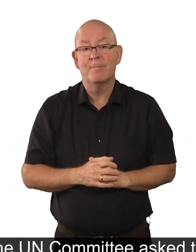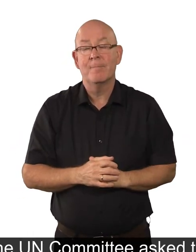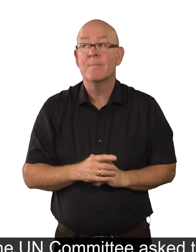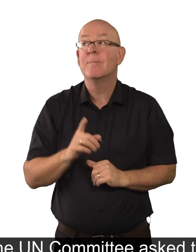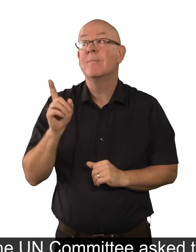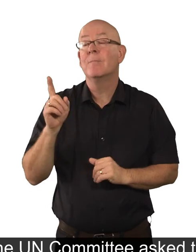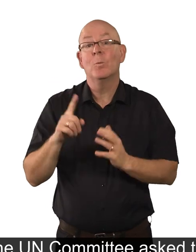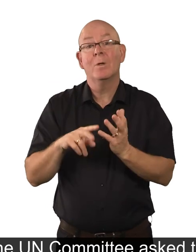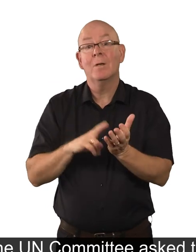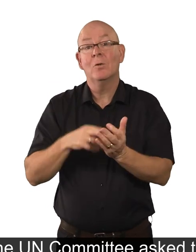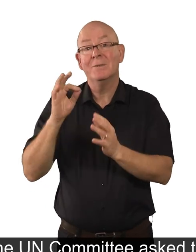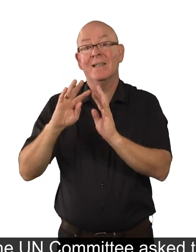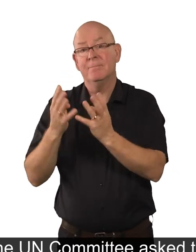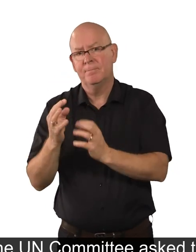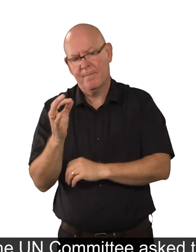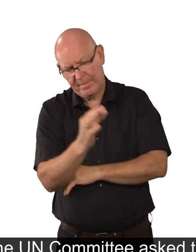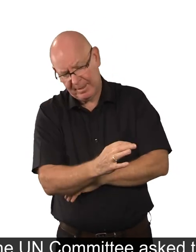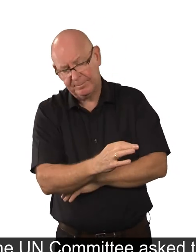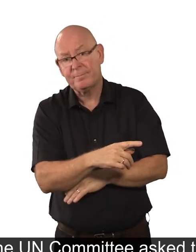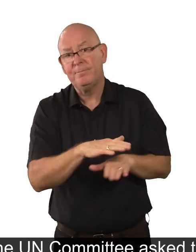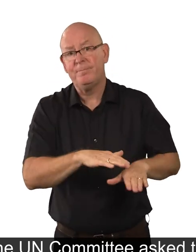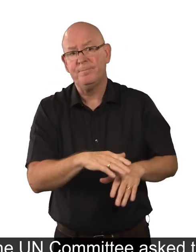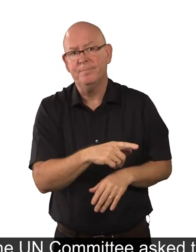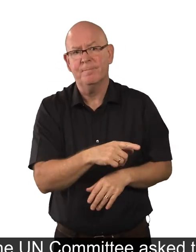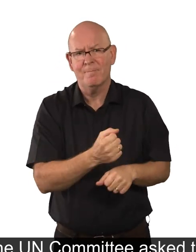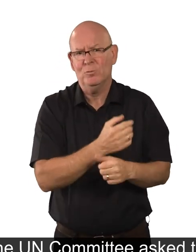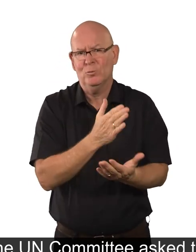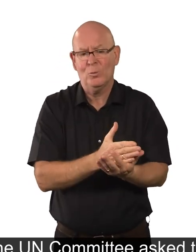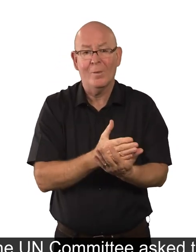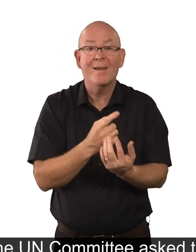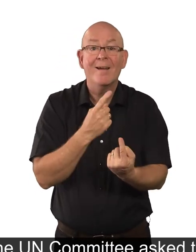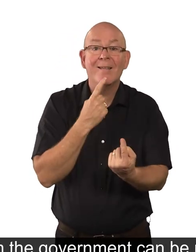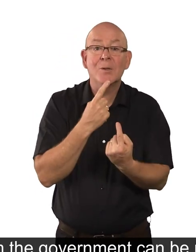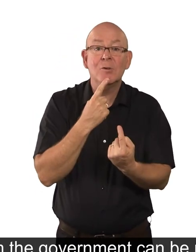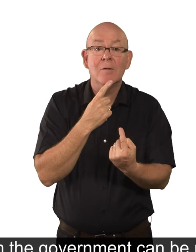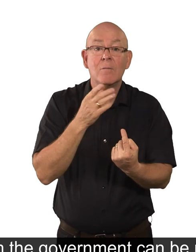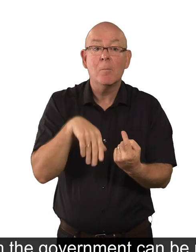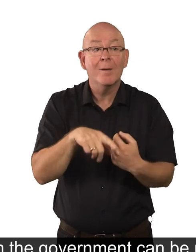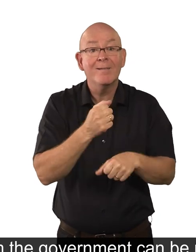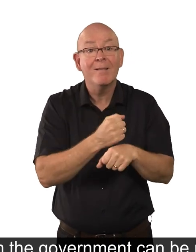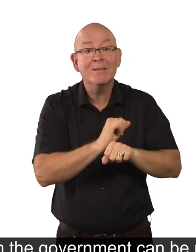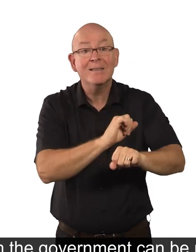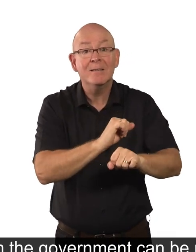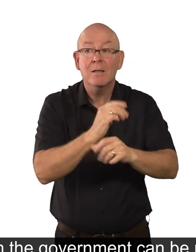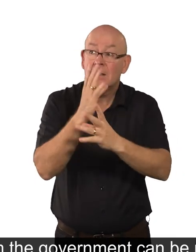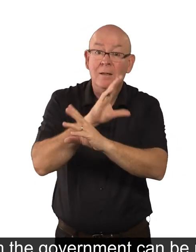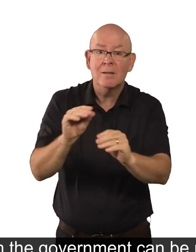The UN Committee asked the UK to make sure that information from the Government can be read